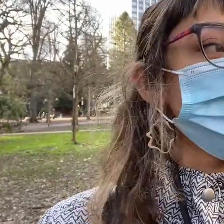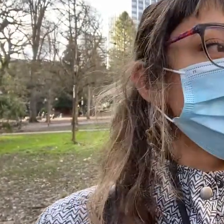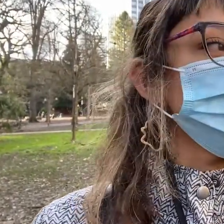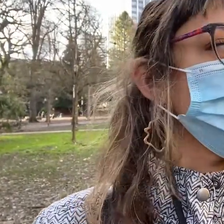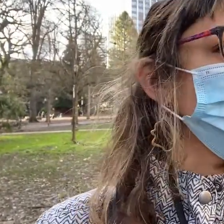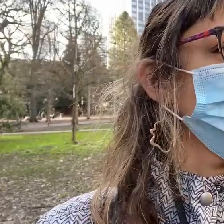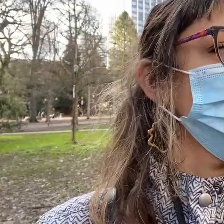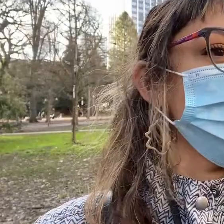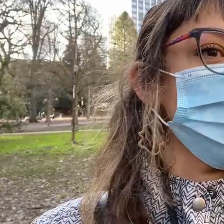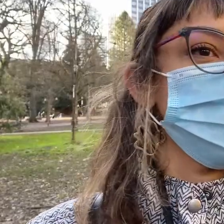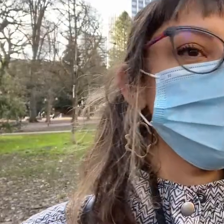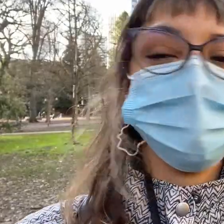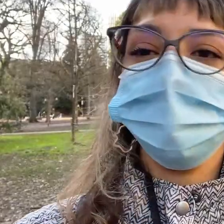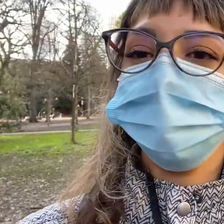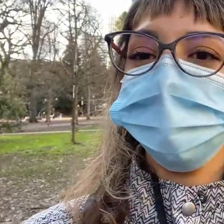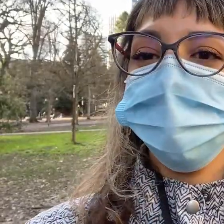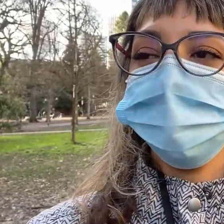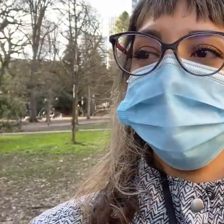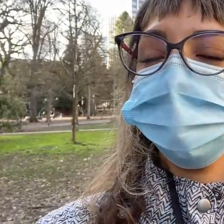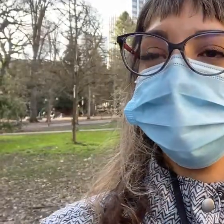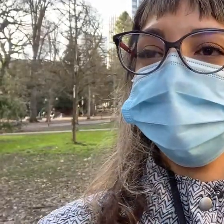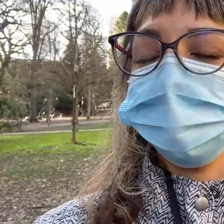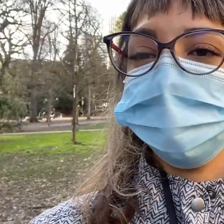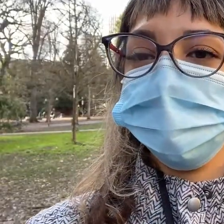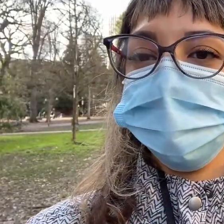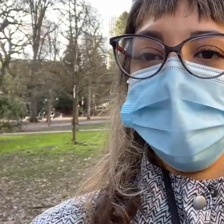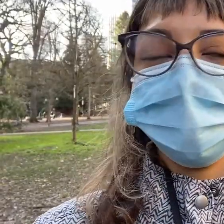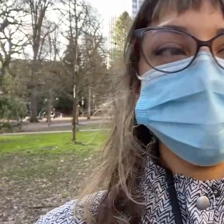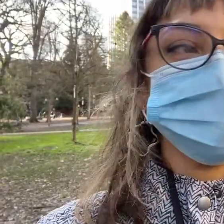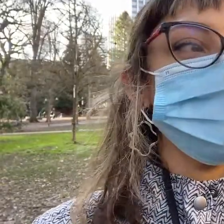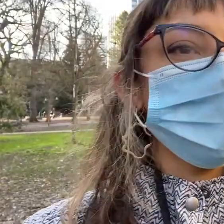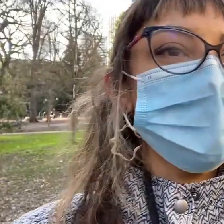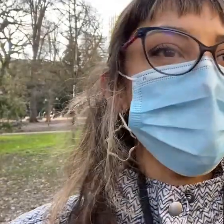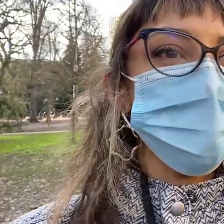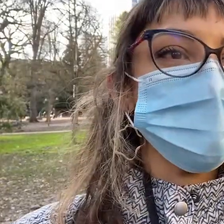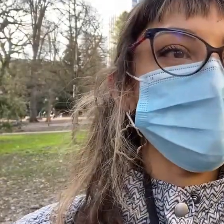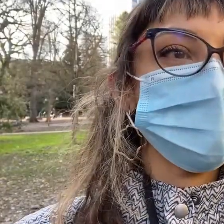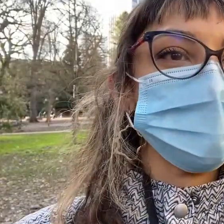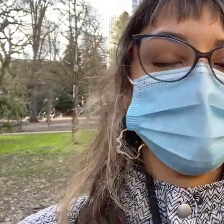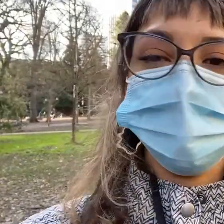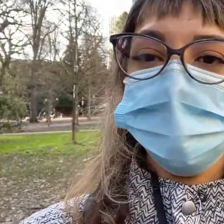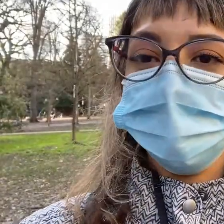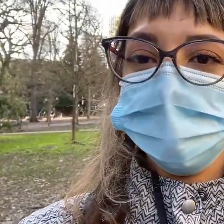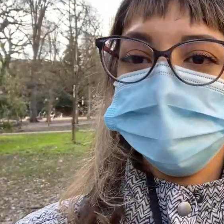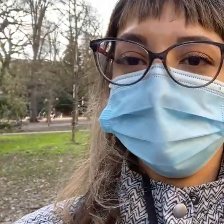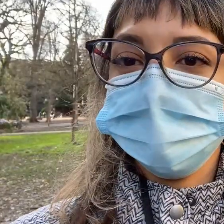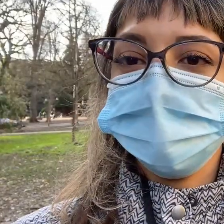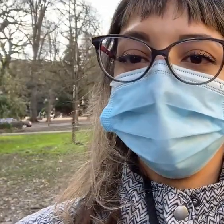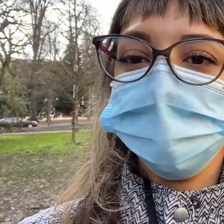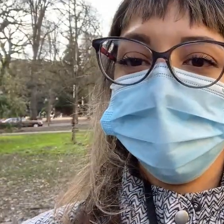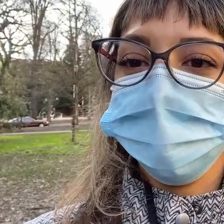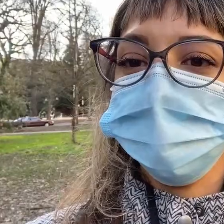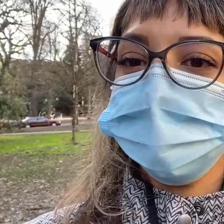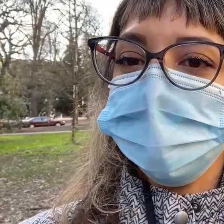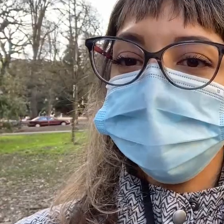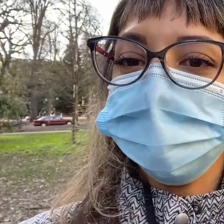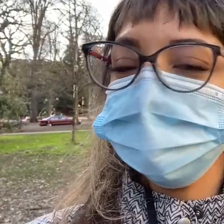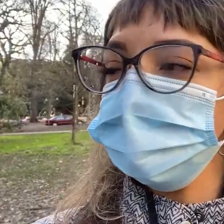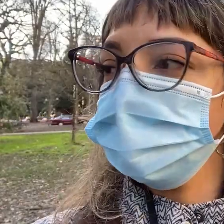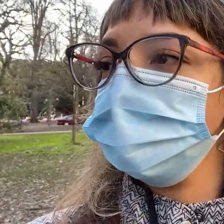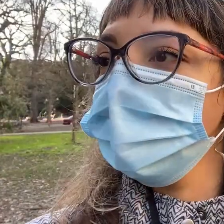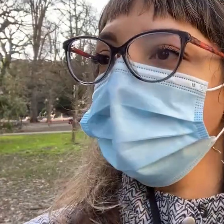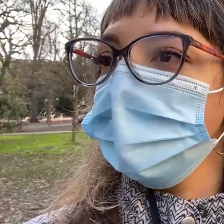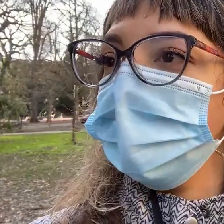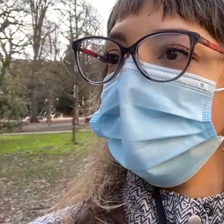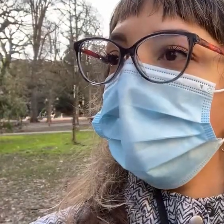effects especially when i like switched over like a different mask where i was just using like the p100 um pink